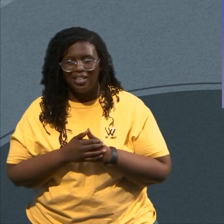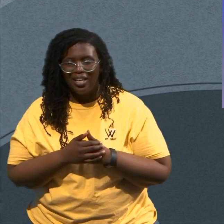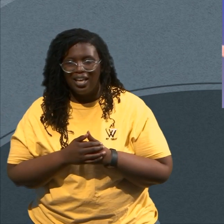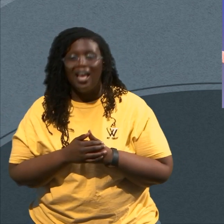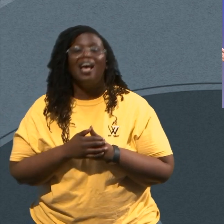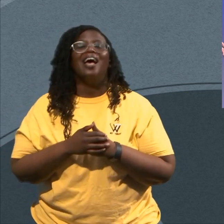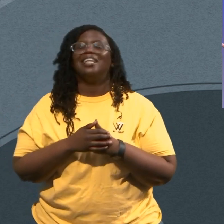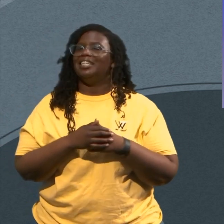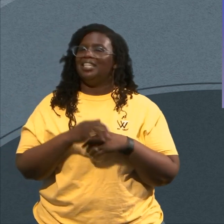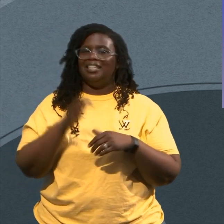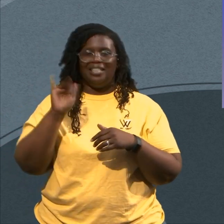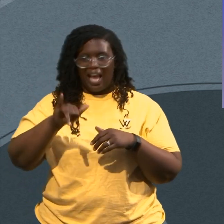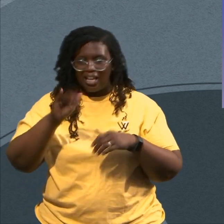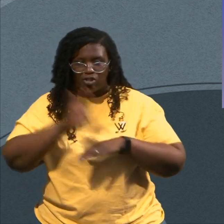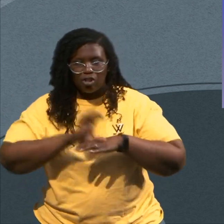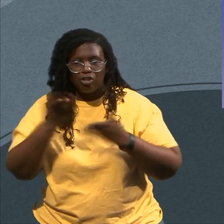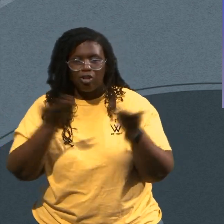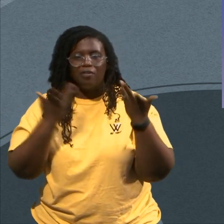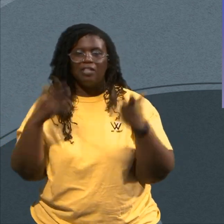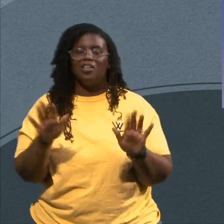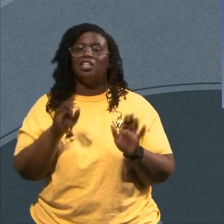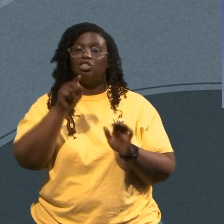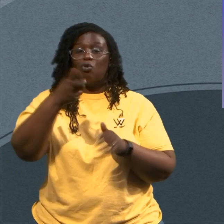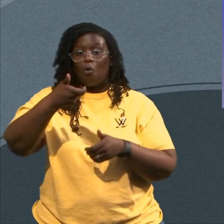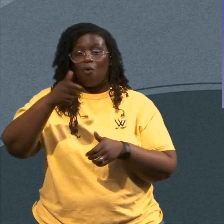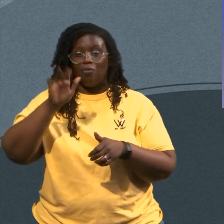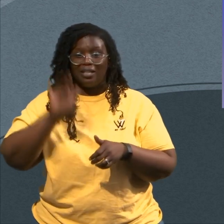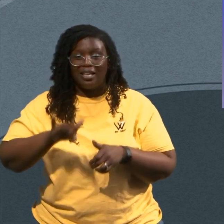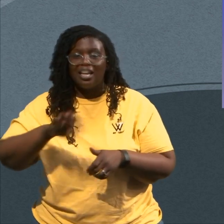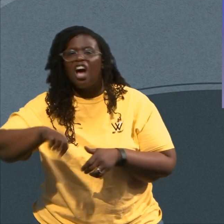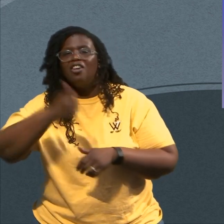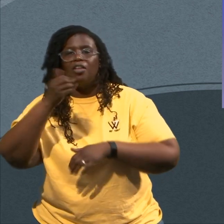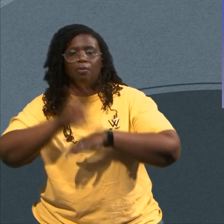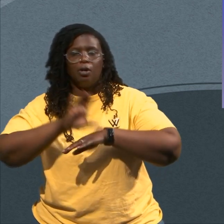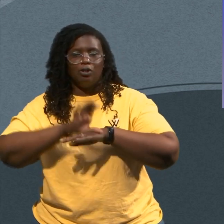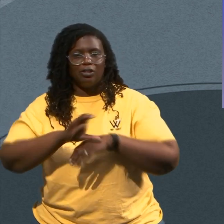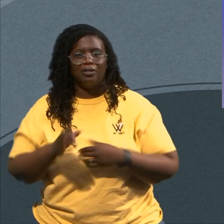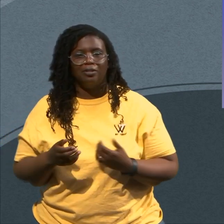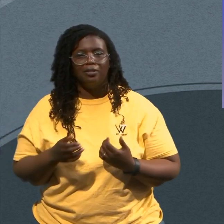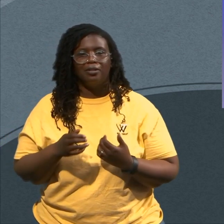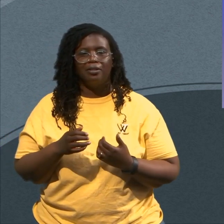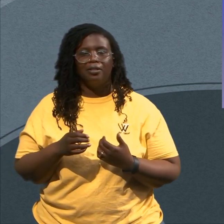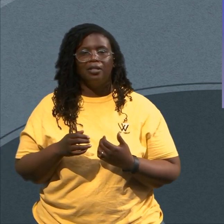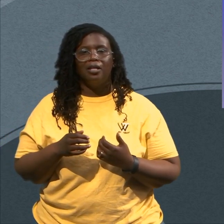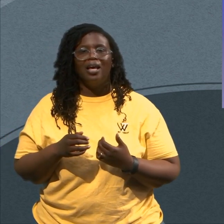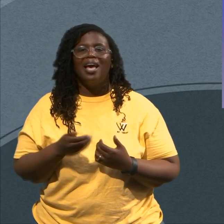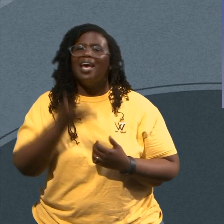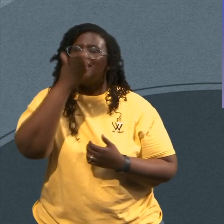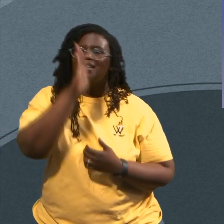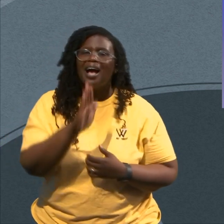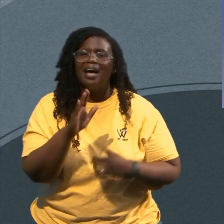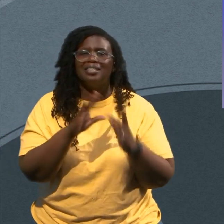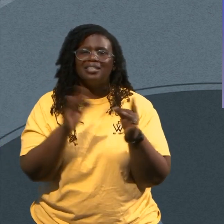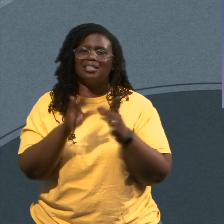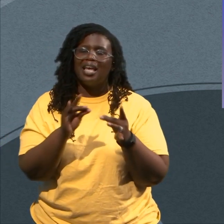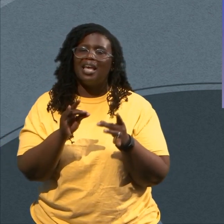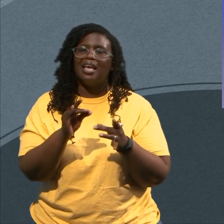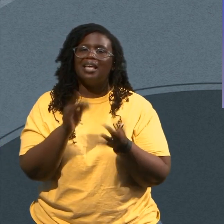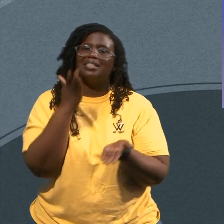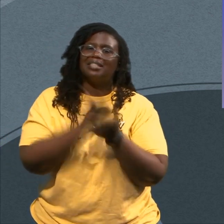On Somebody Else And God Is Saying Why Don't You Stop Hungering For Another Service And Start Hungering For